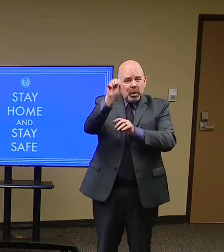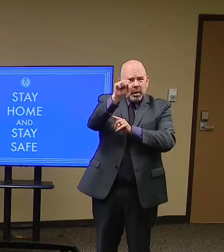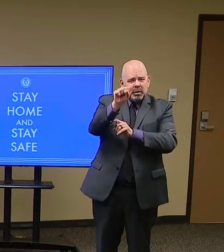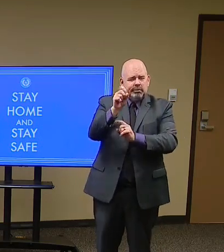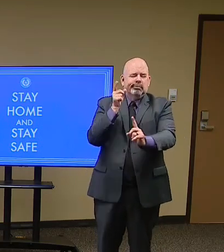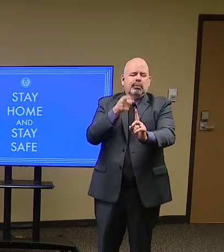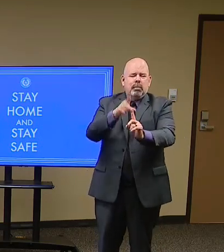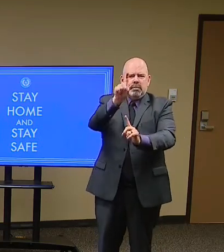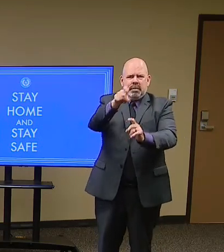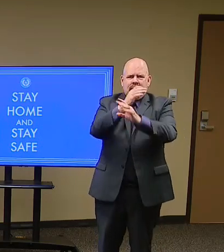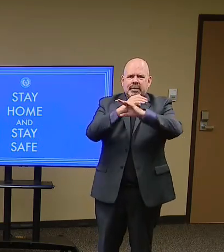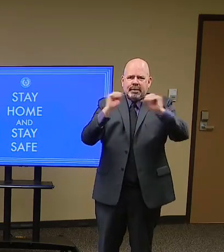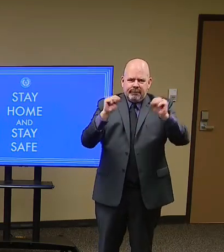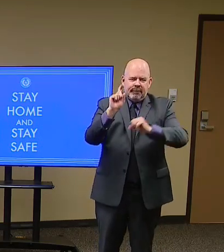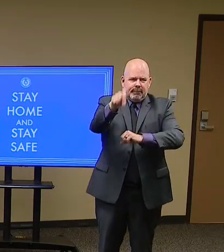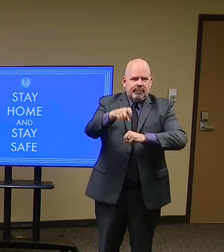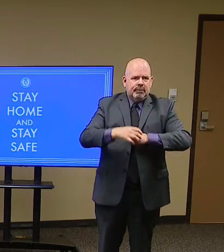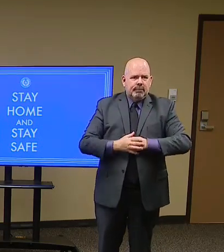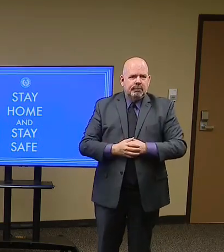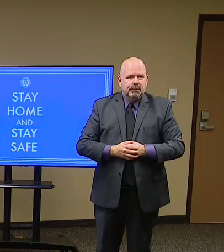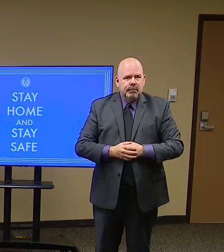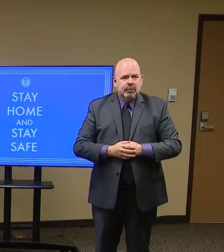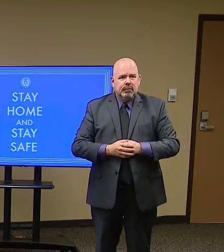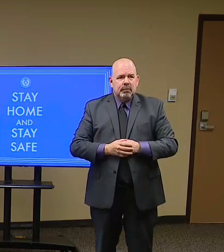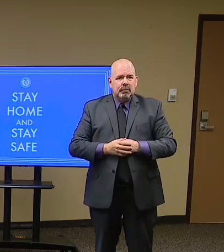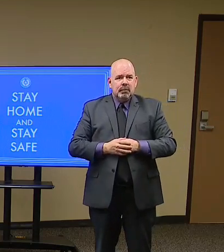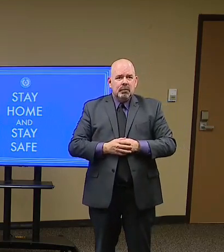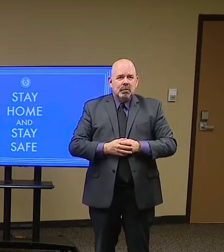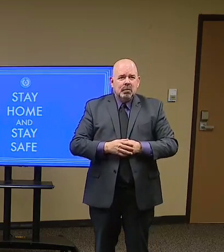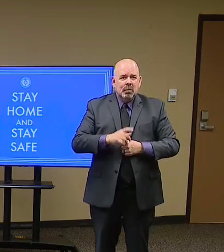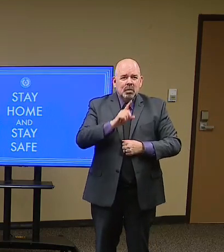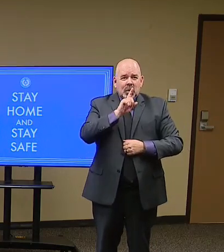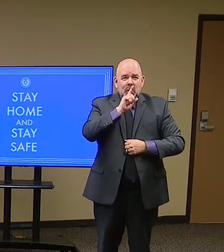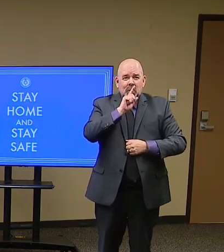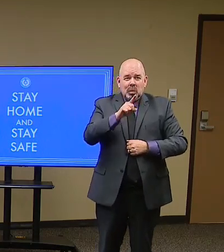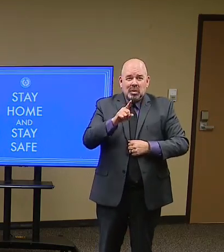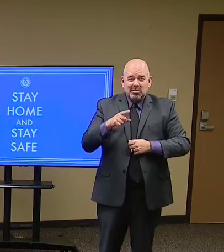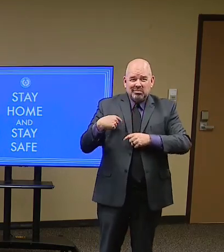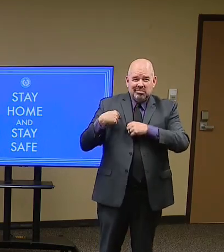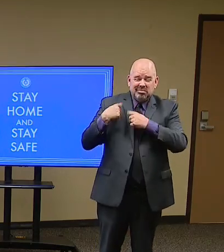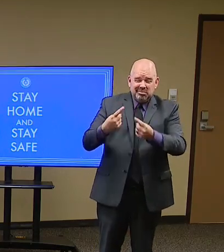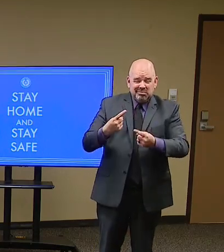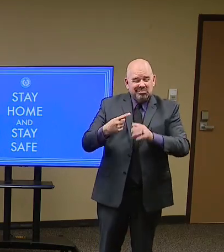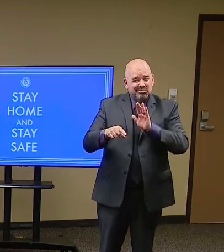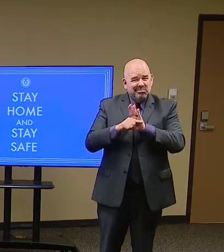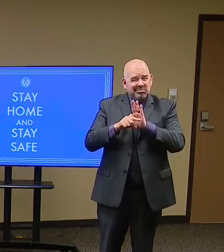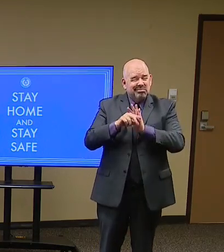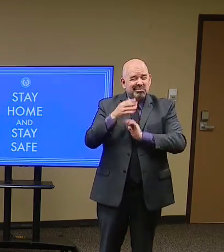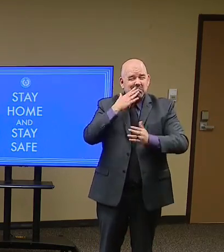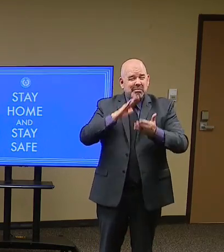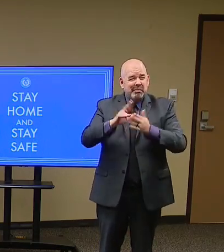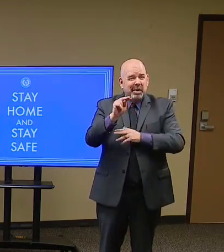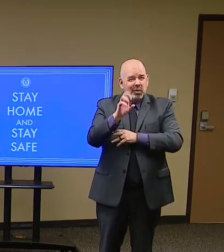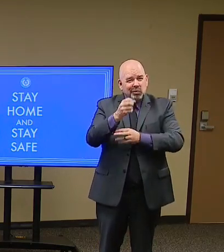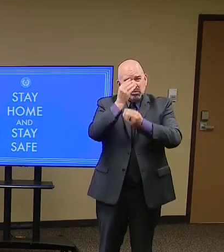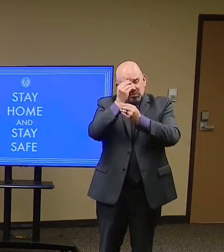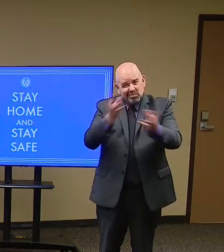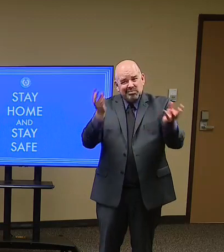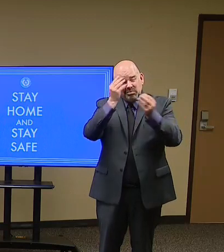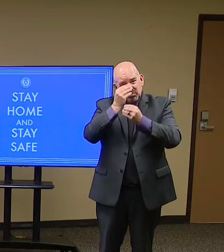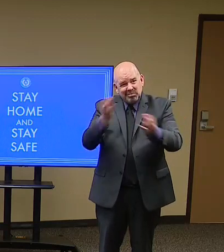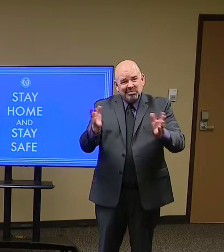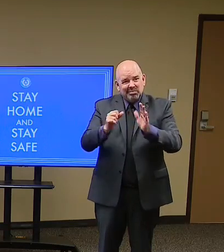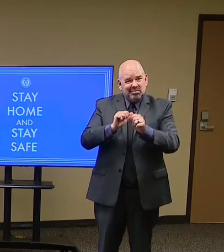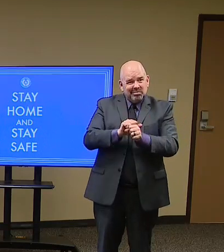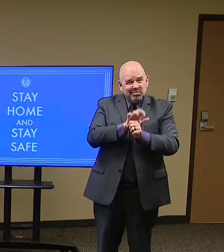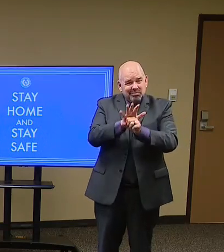unfortunately. But it does not change the fact that we'll get through this. And in the short run, I want to say to you what I say to my